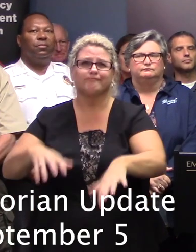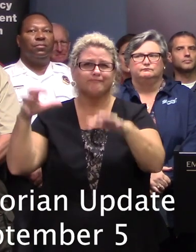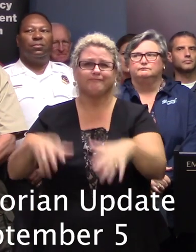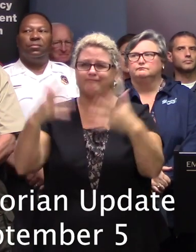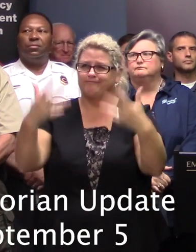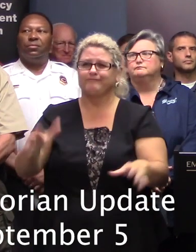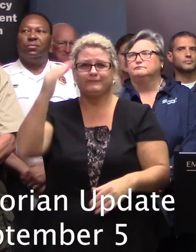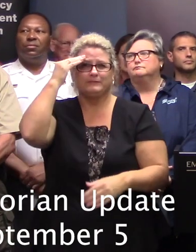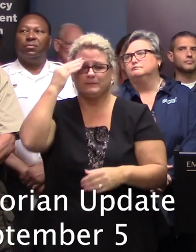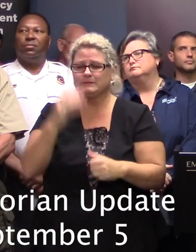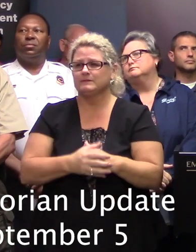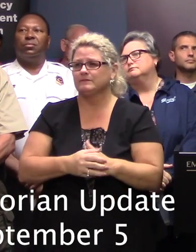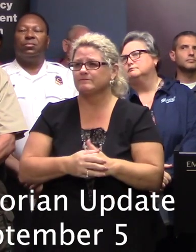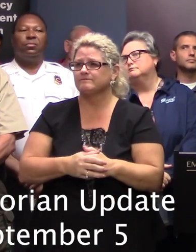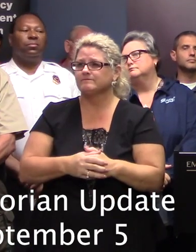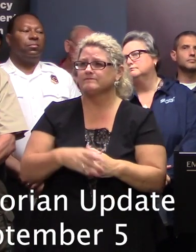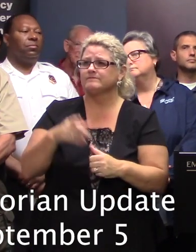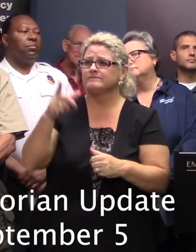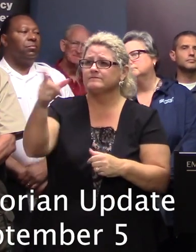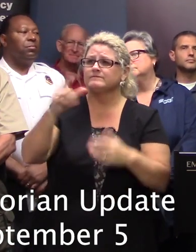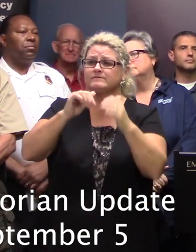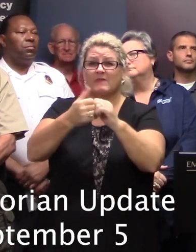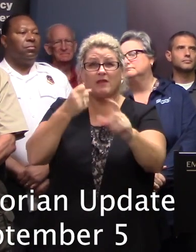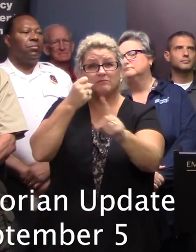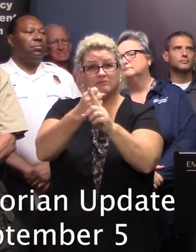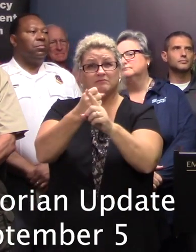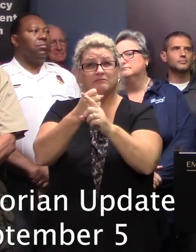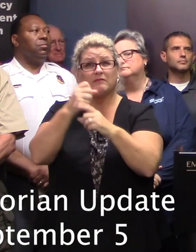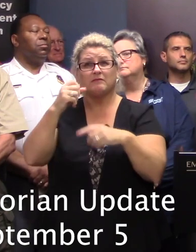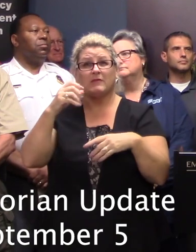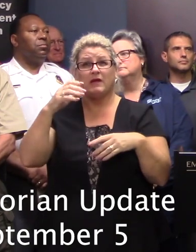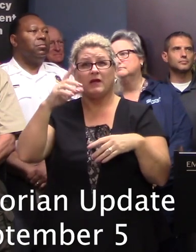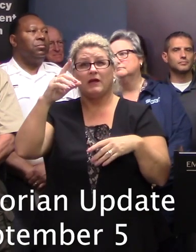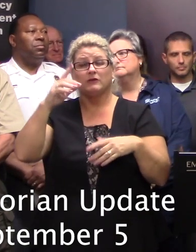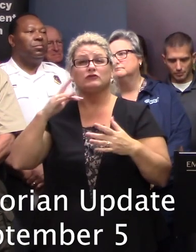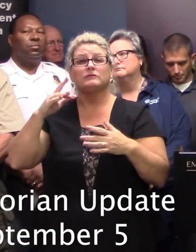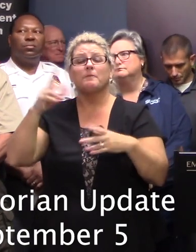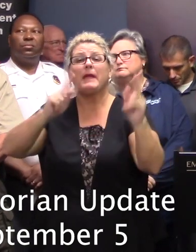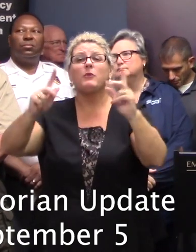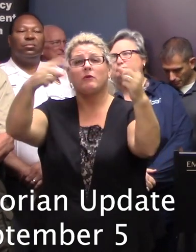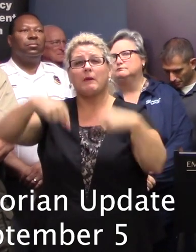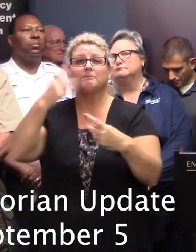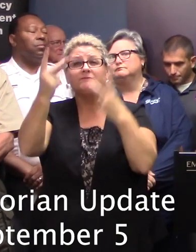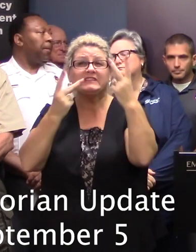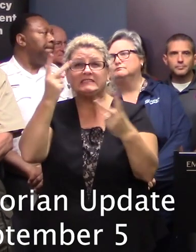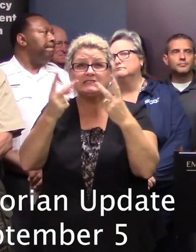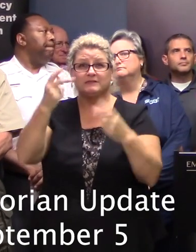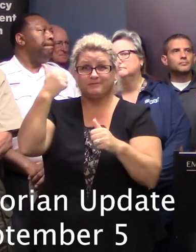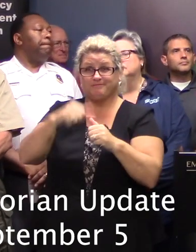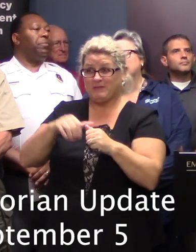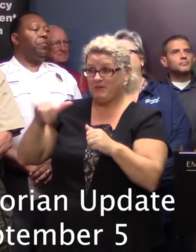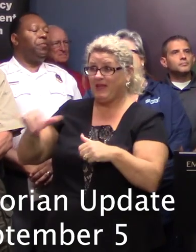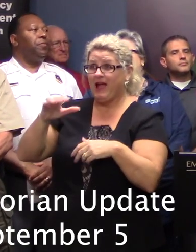do you have any idea on that front how it's impacted tourism for this week since you had that evacuation starting now on Labor Day